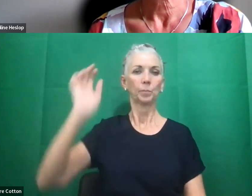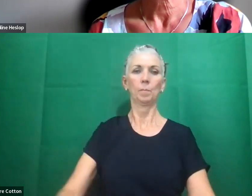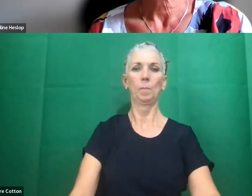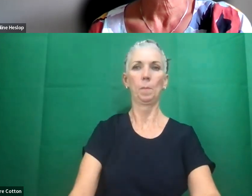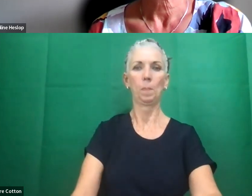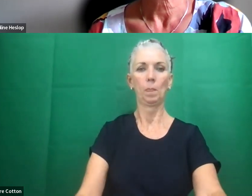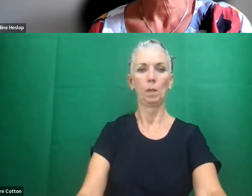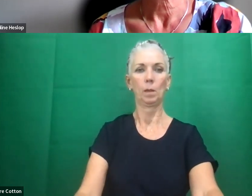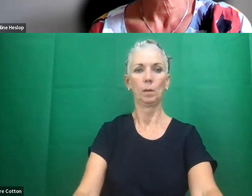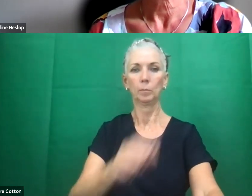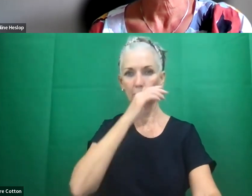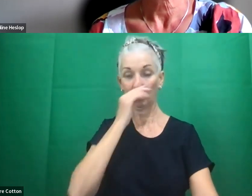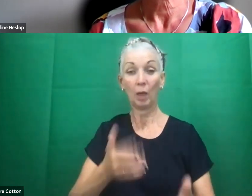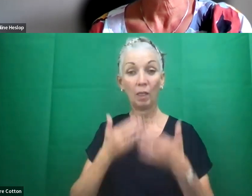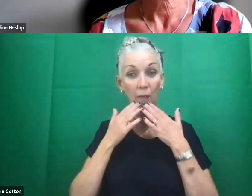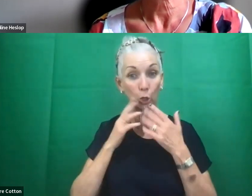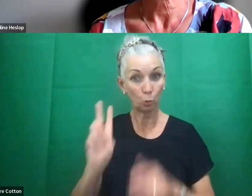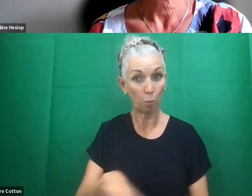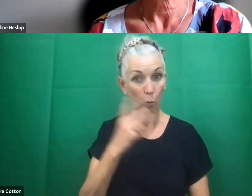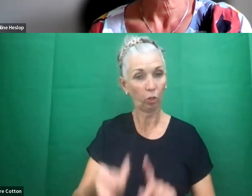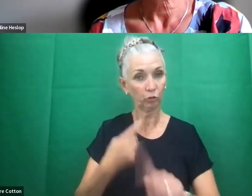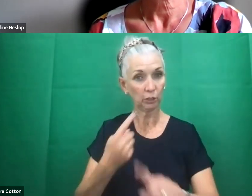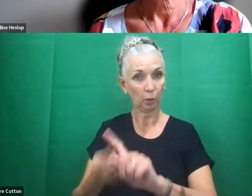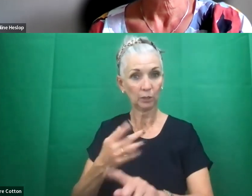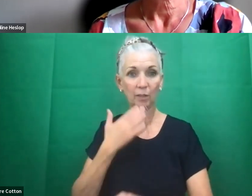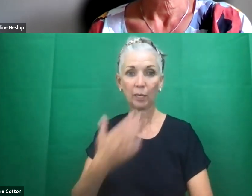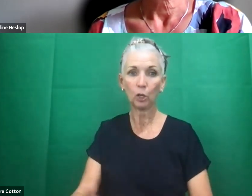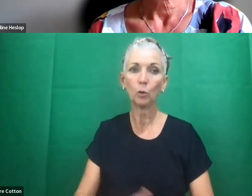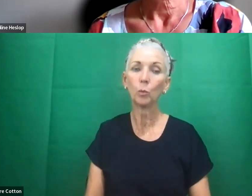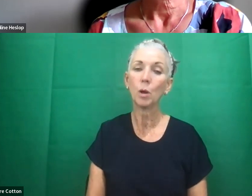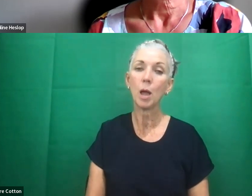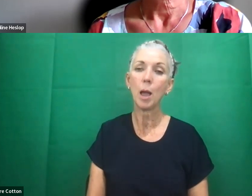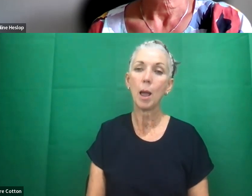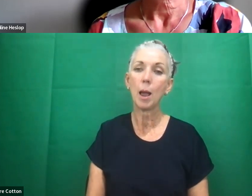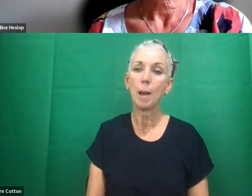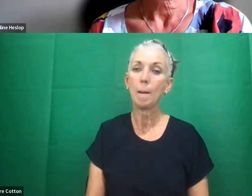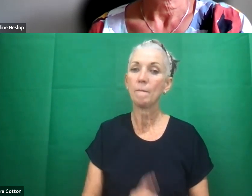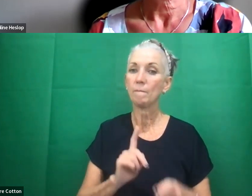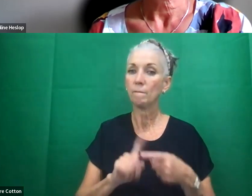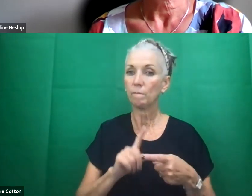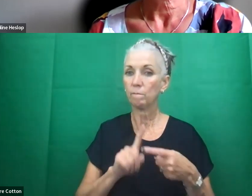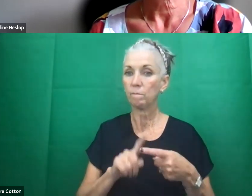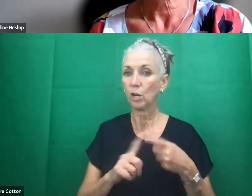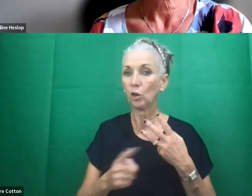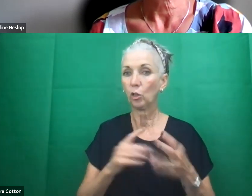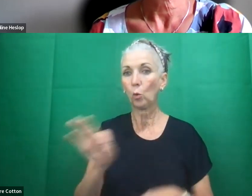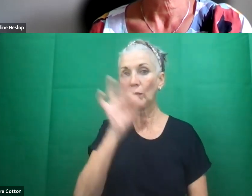Thank you both very much for that. So we've got another question from Rebecca Yeo, who asks,